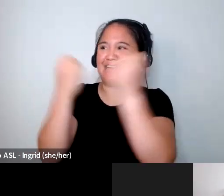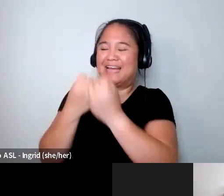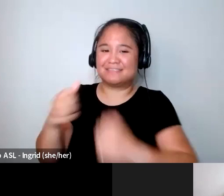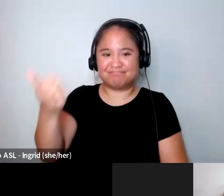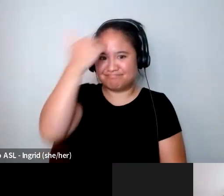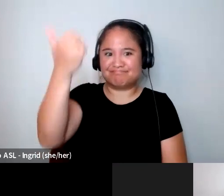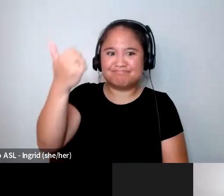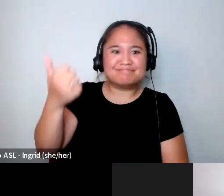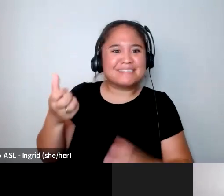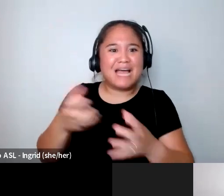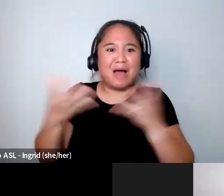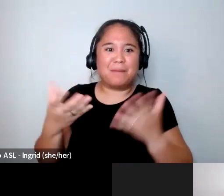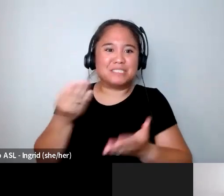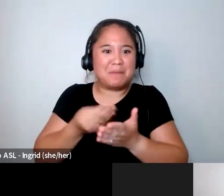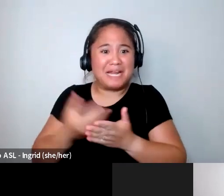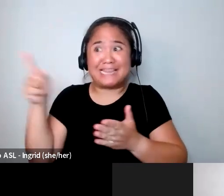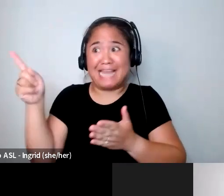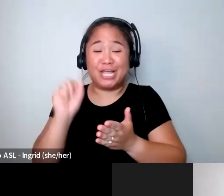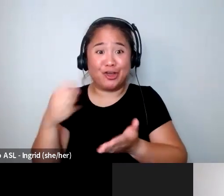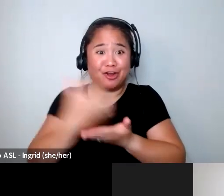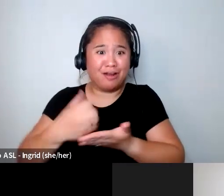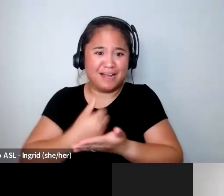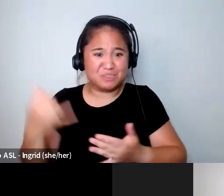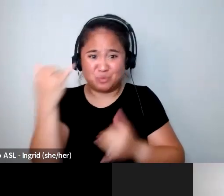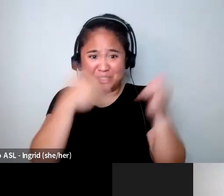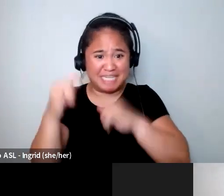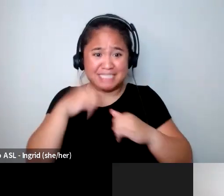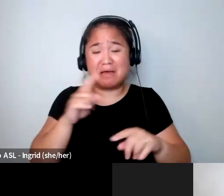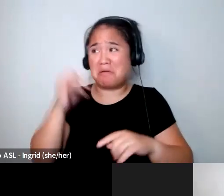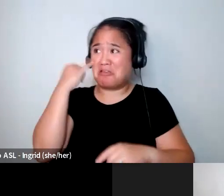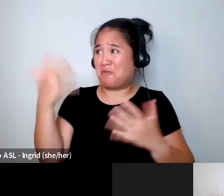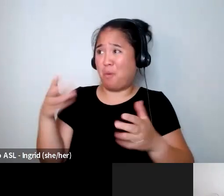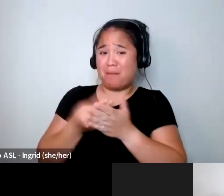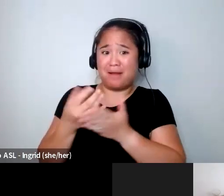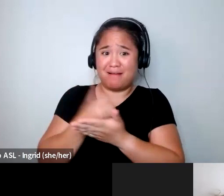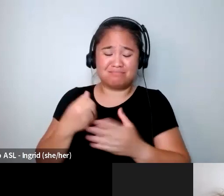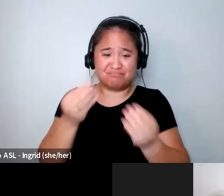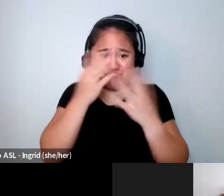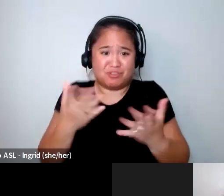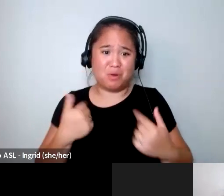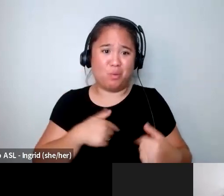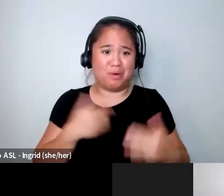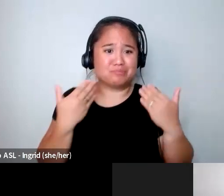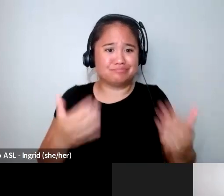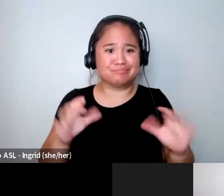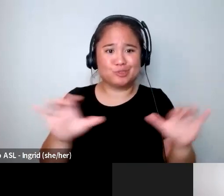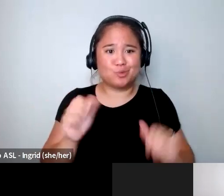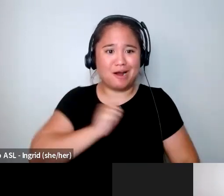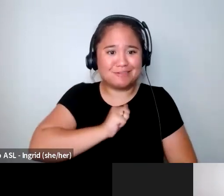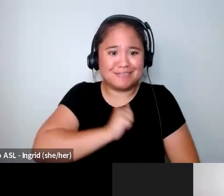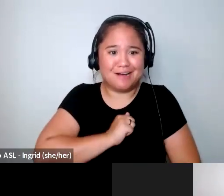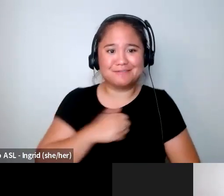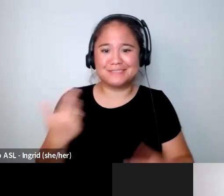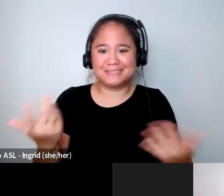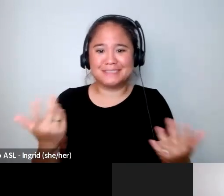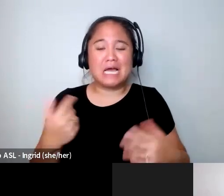money they could be making off of us is ridiculous but you know what if you don't want to we don't really care because we'll do it ourselves you know not that i'm making a